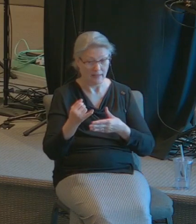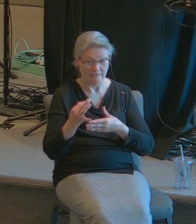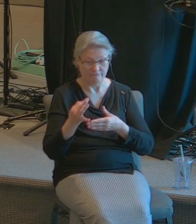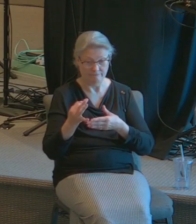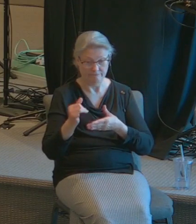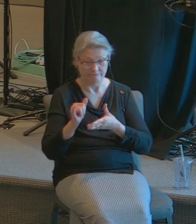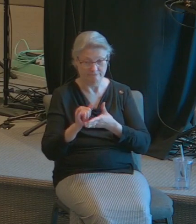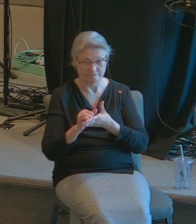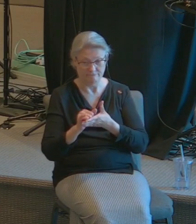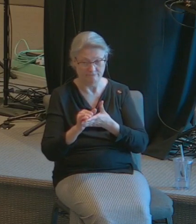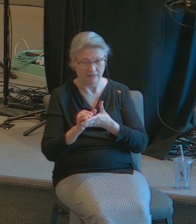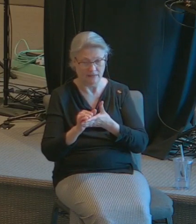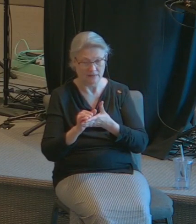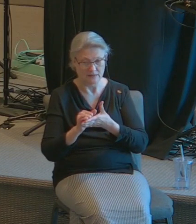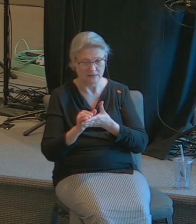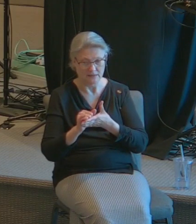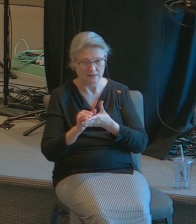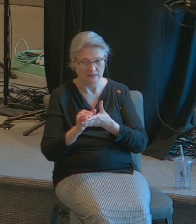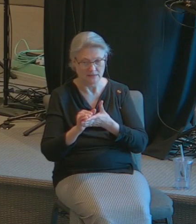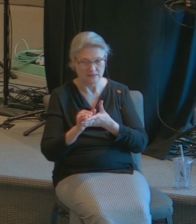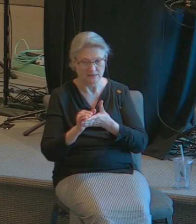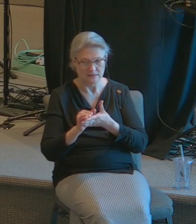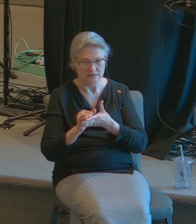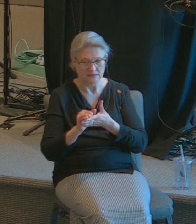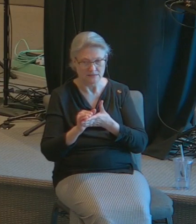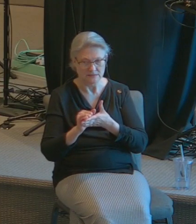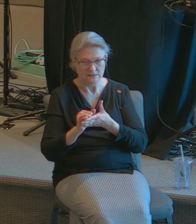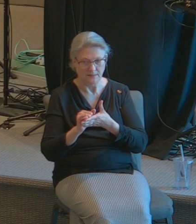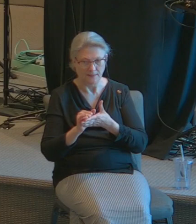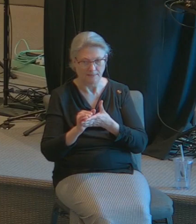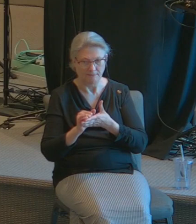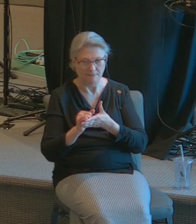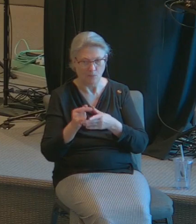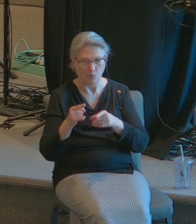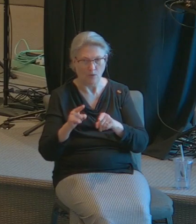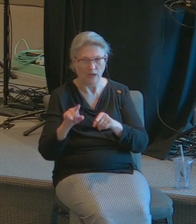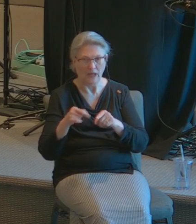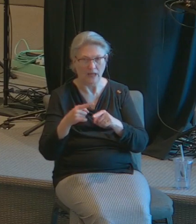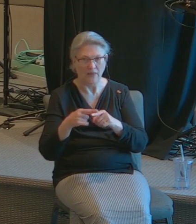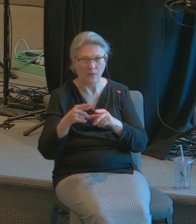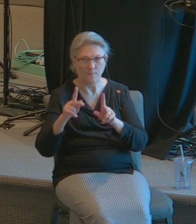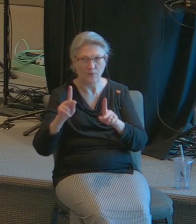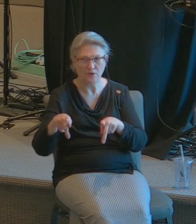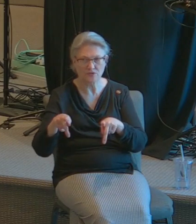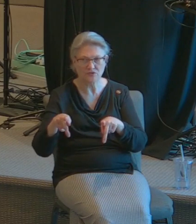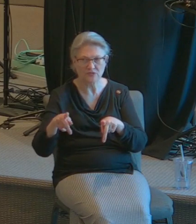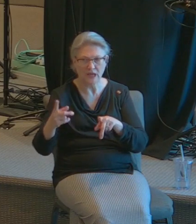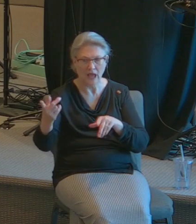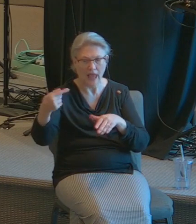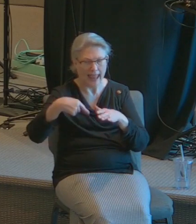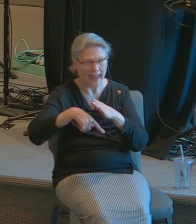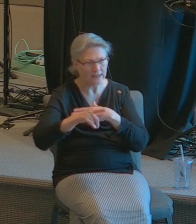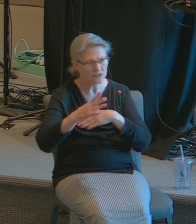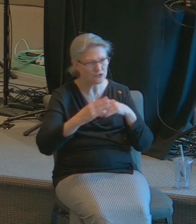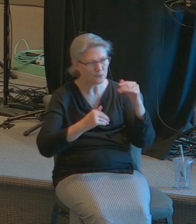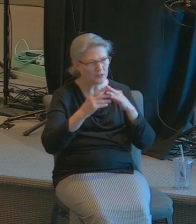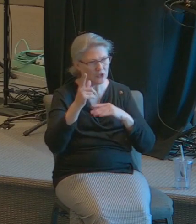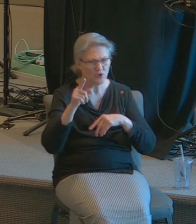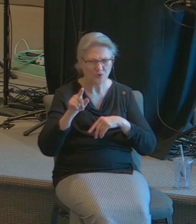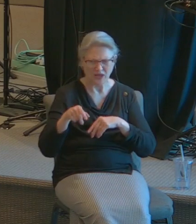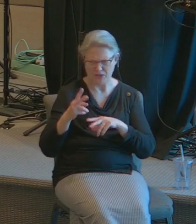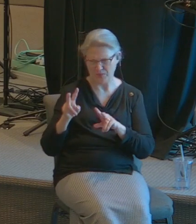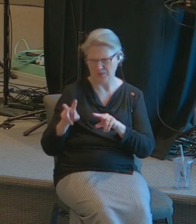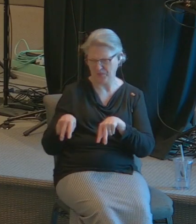case when another walks into this building you cannot condemn the